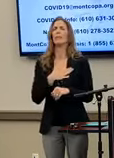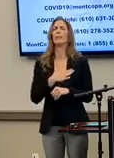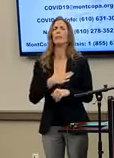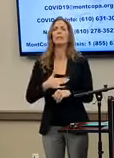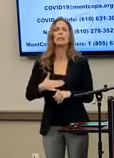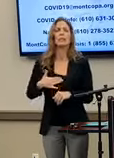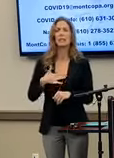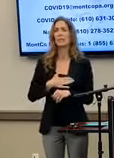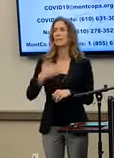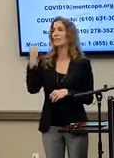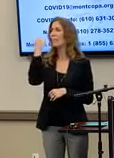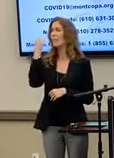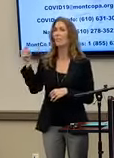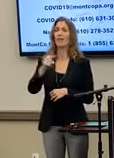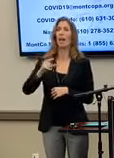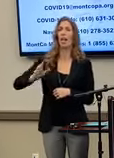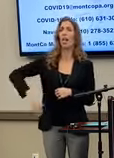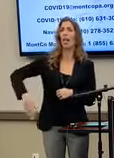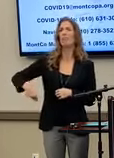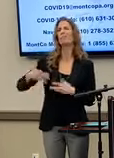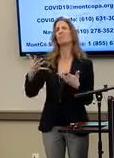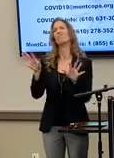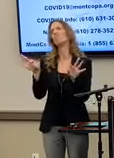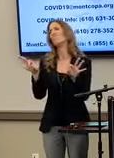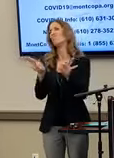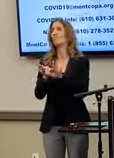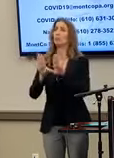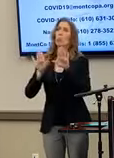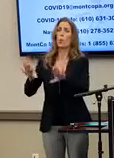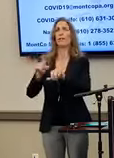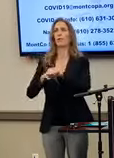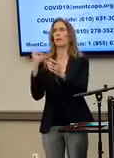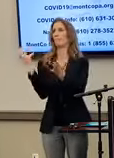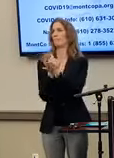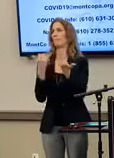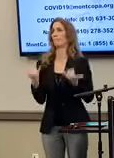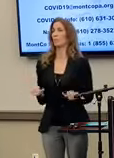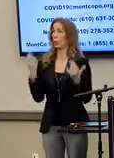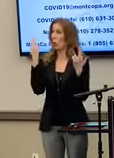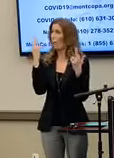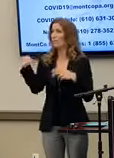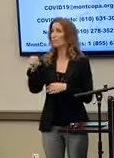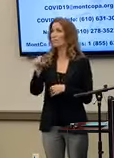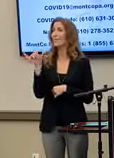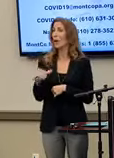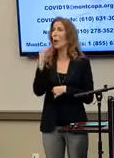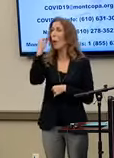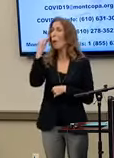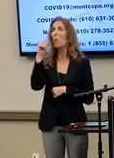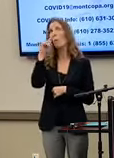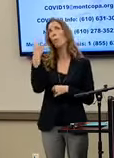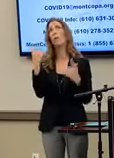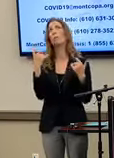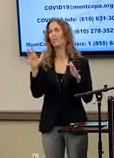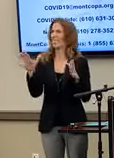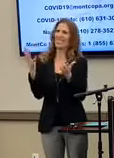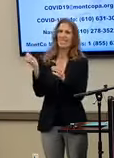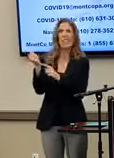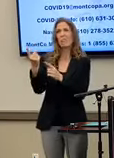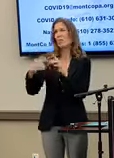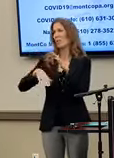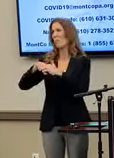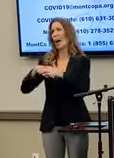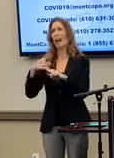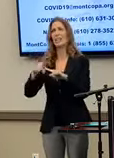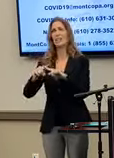if you haven't done it yet, this is a great time to do it. Hopefully you're at home bored. It takes about 10-15 minutes max,